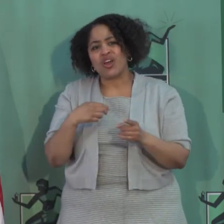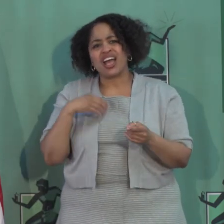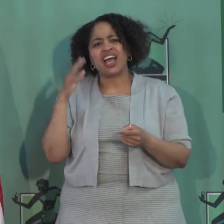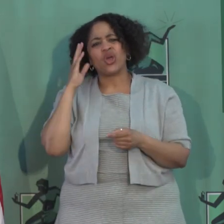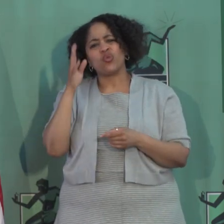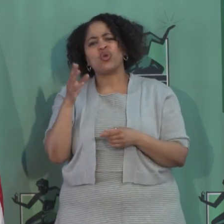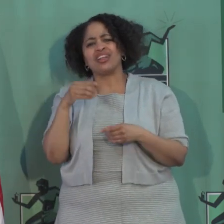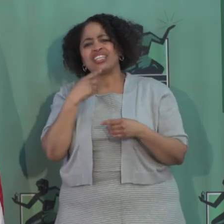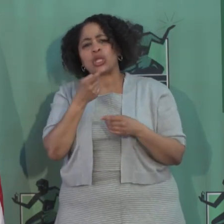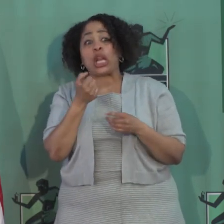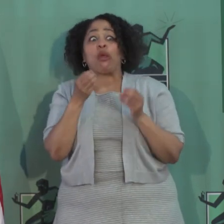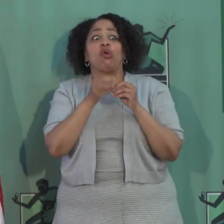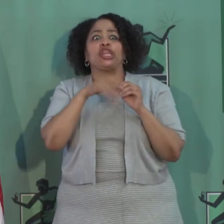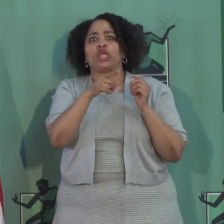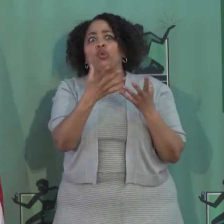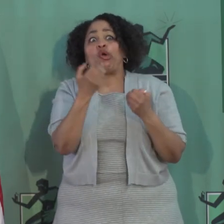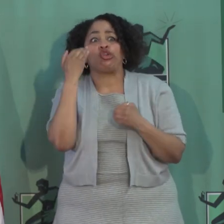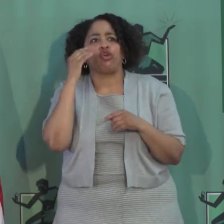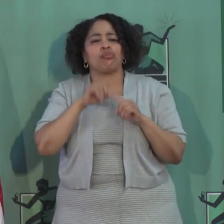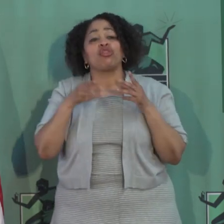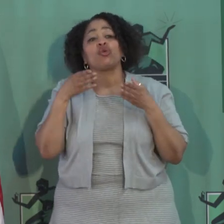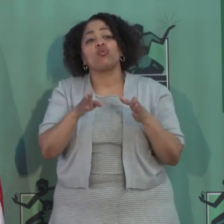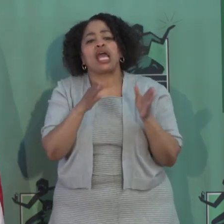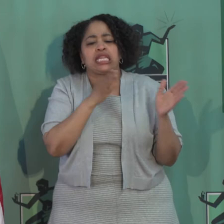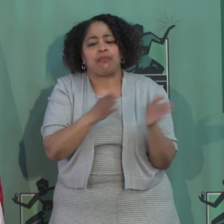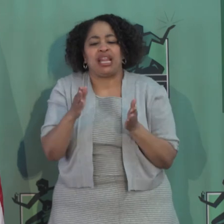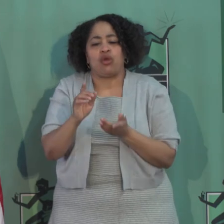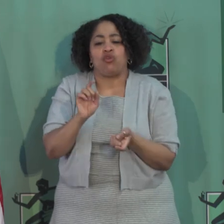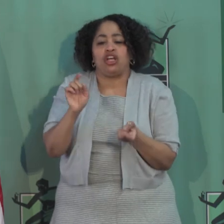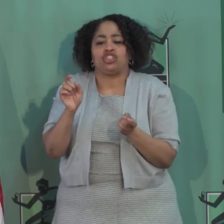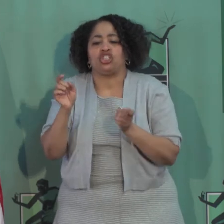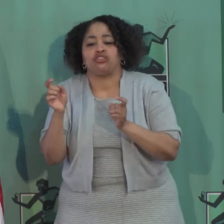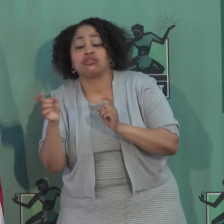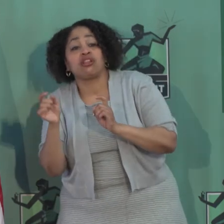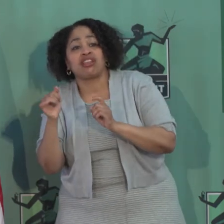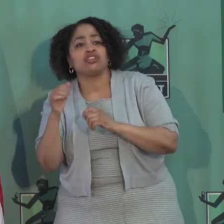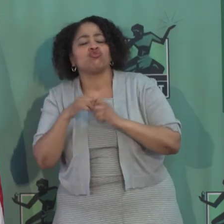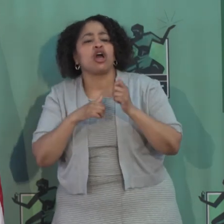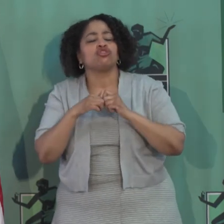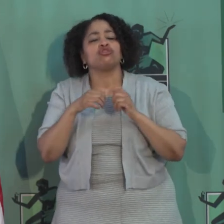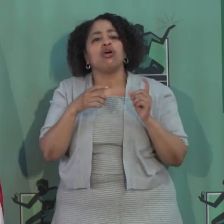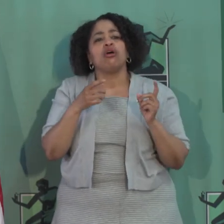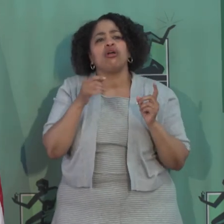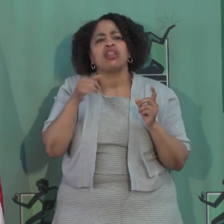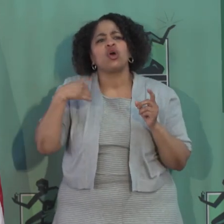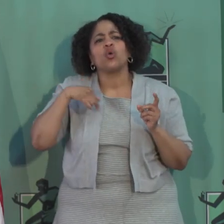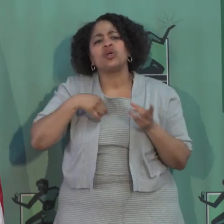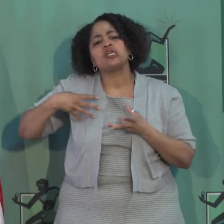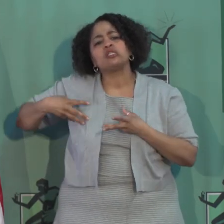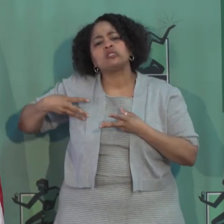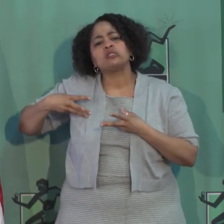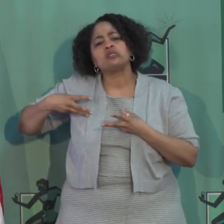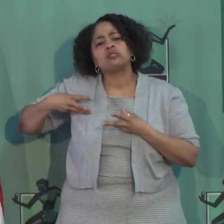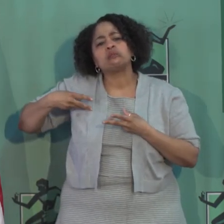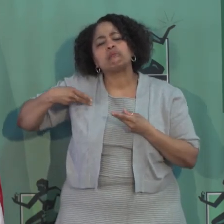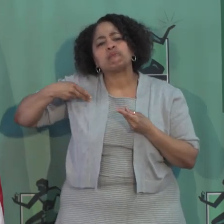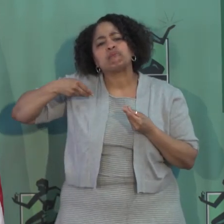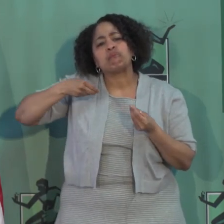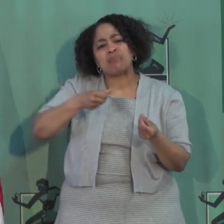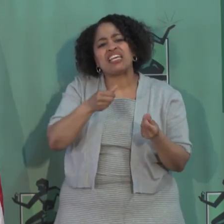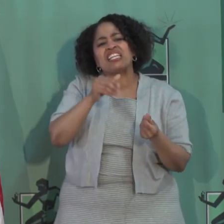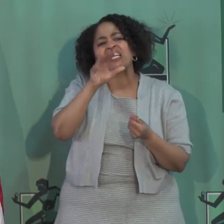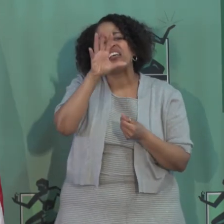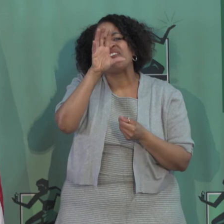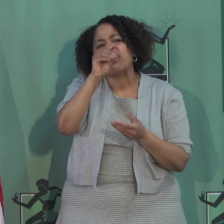probably want to know, but the way the plan of adjustment was structured was that we spent $50 million in